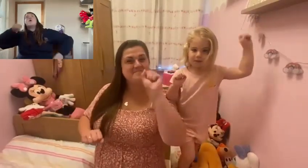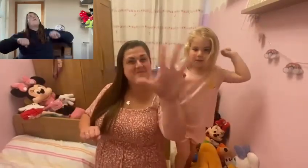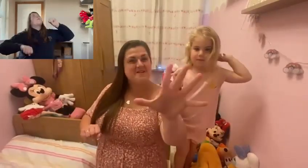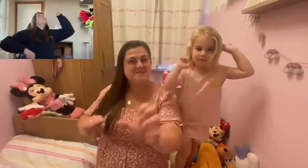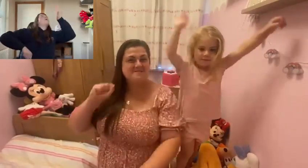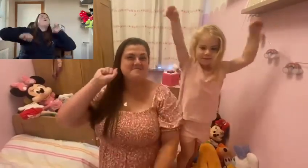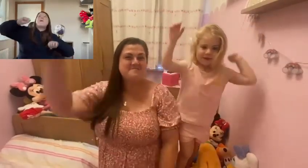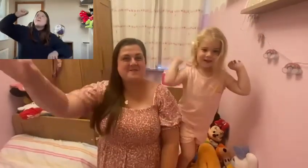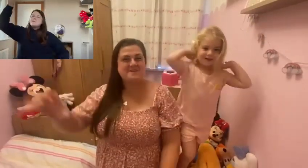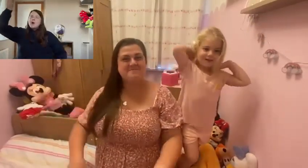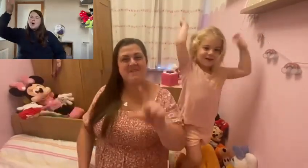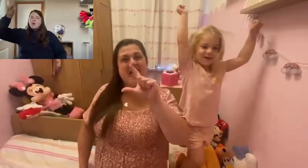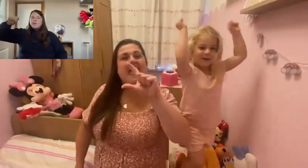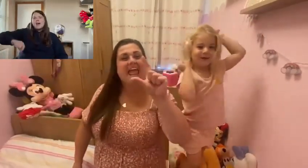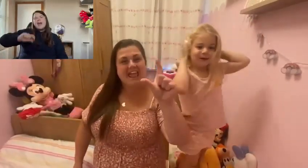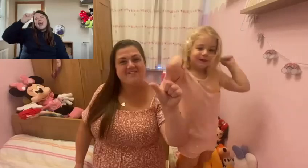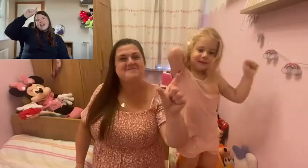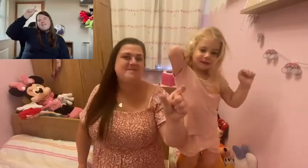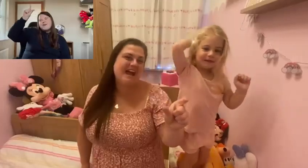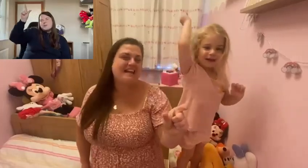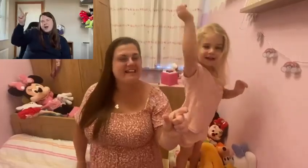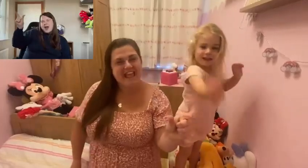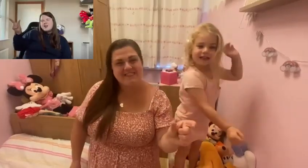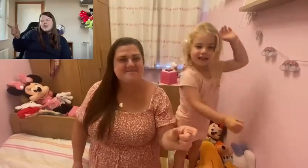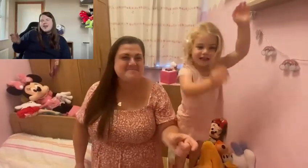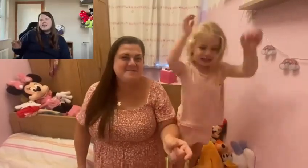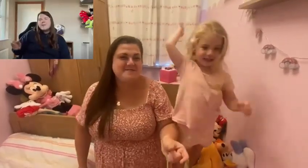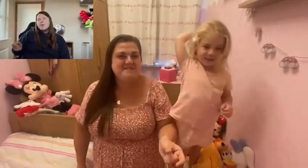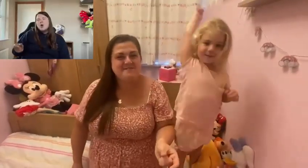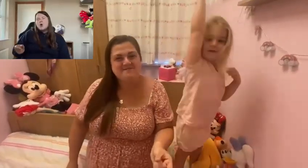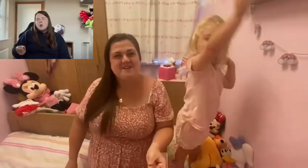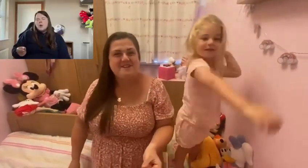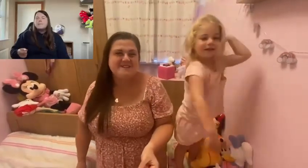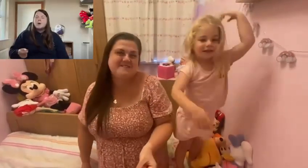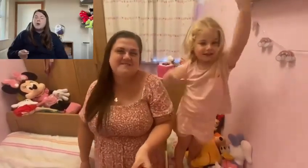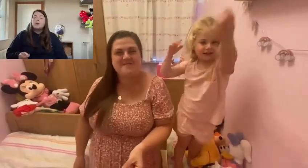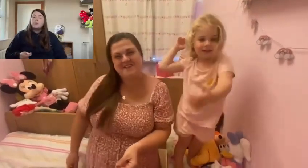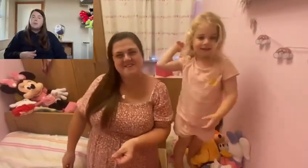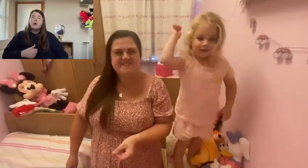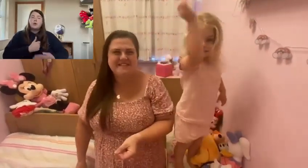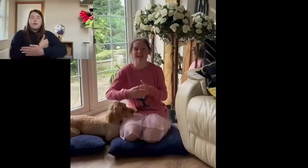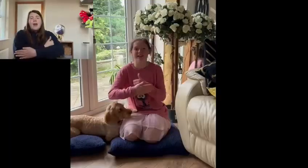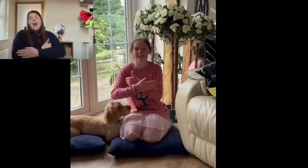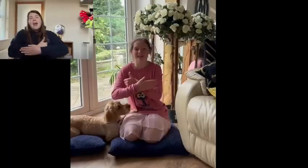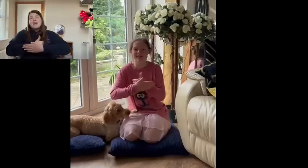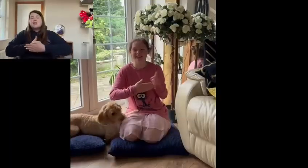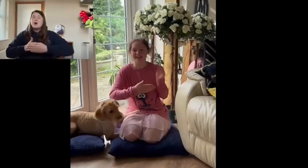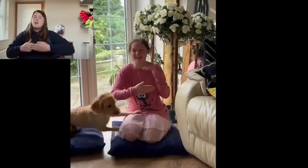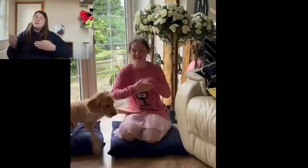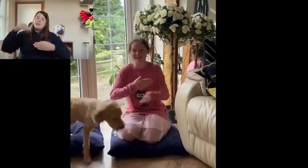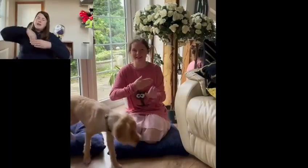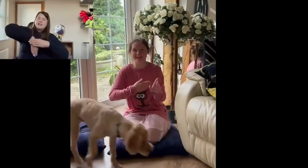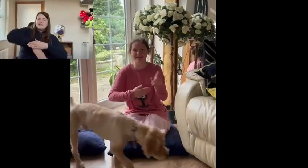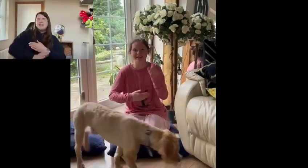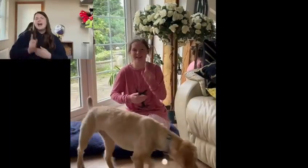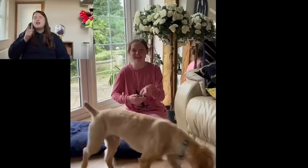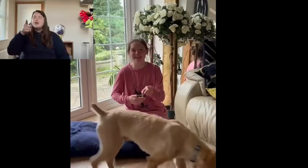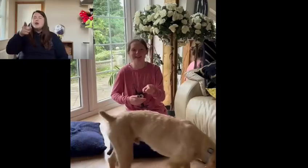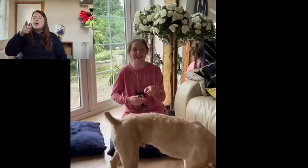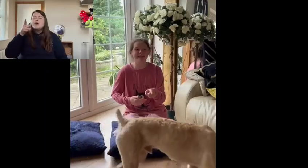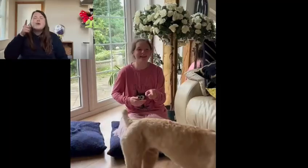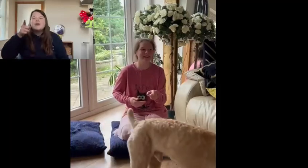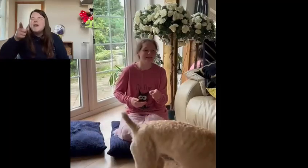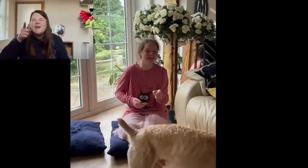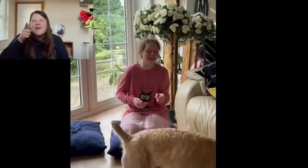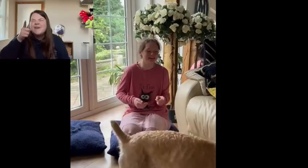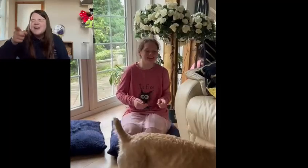Boom boom boom, boom boom, brighter than the moon moon moon moon, it's always been inside of